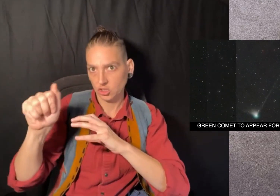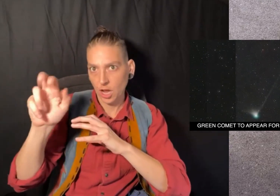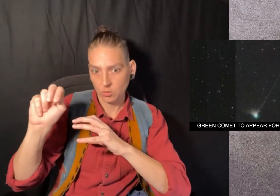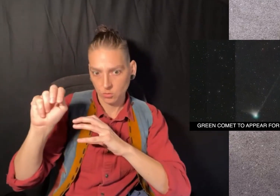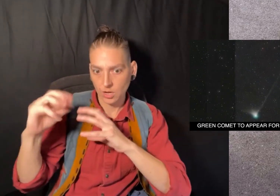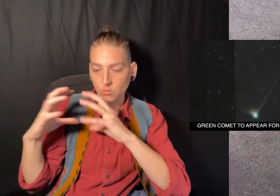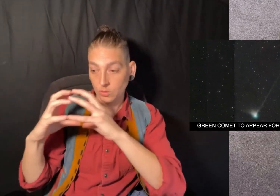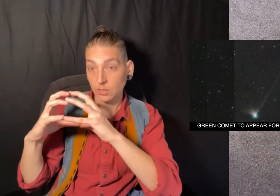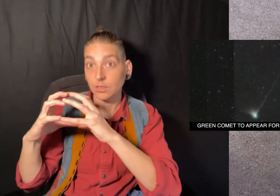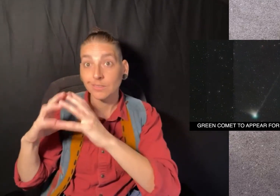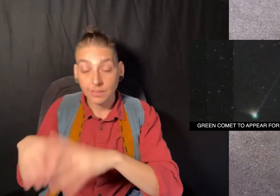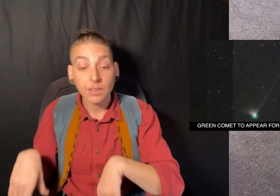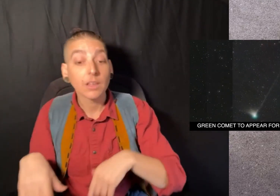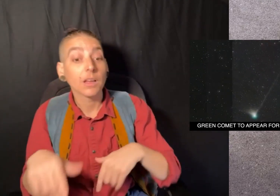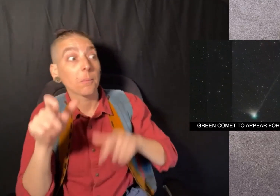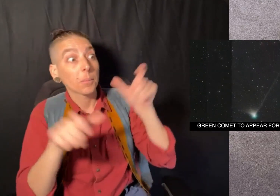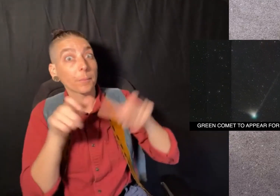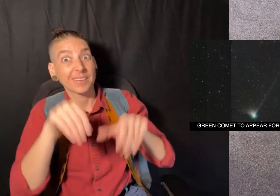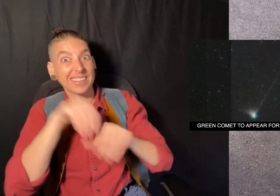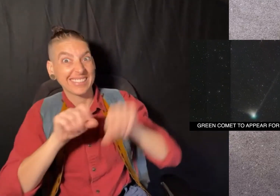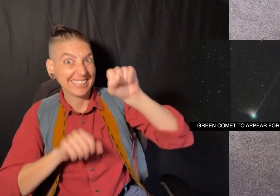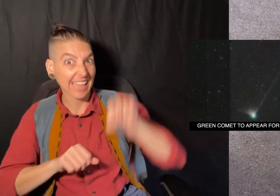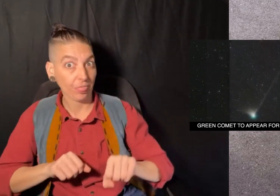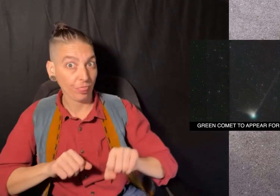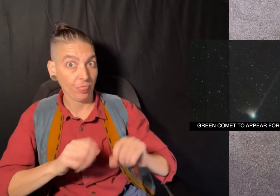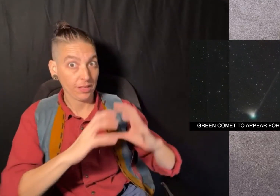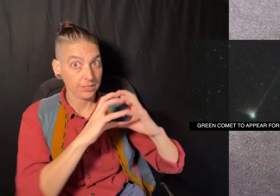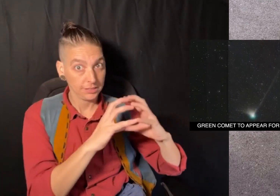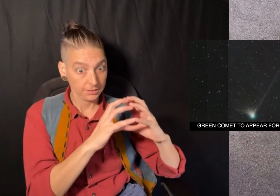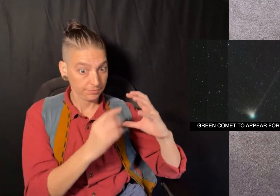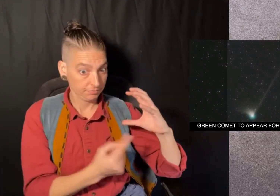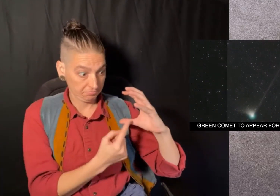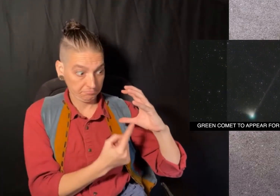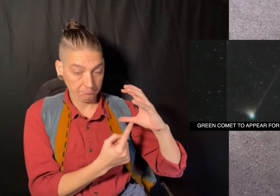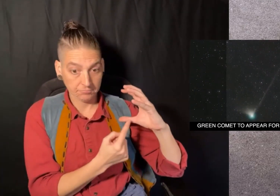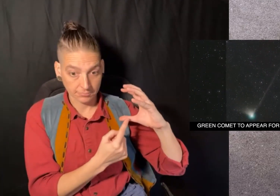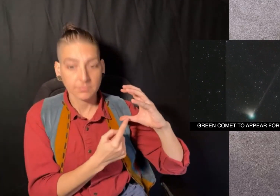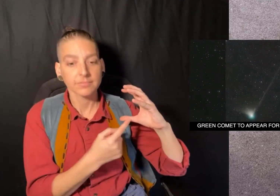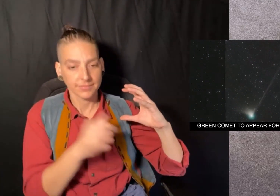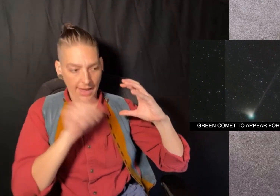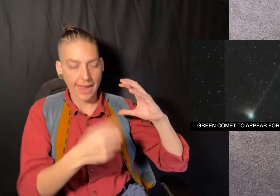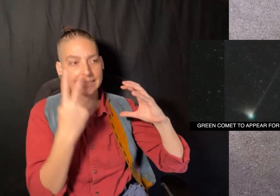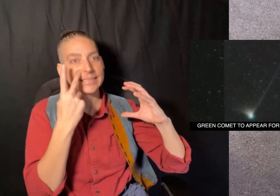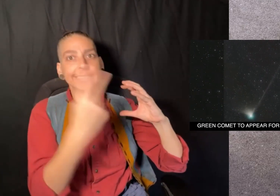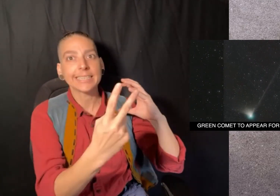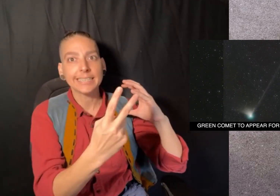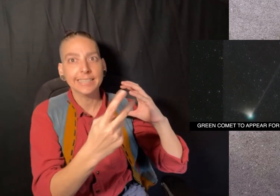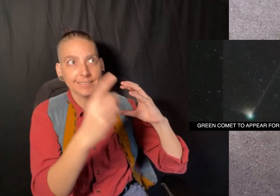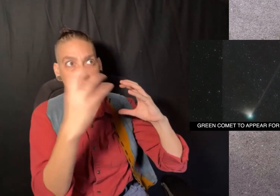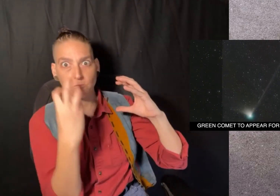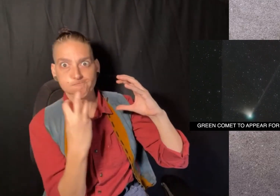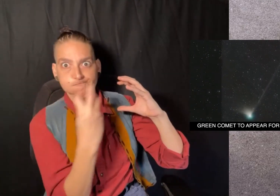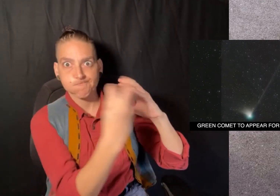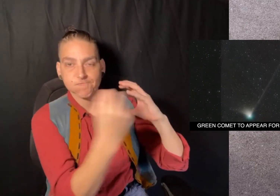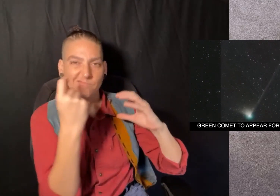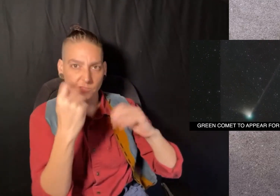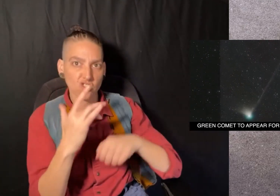morning sky throughout January. People in the Southern Hemisphere should be able to see the comet in early February.